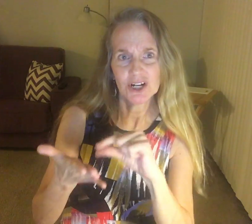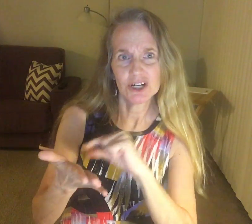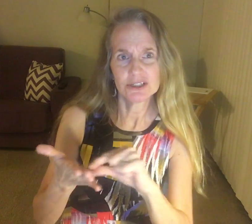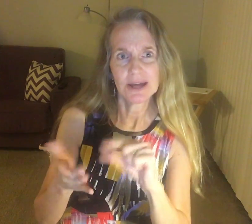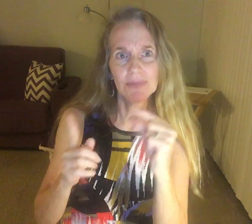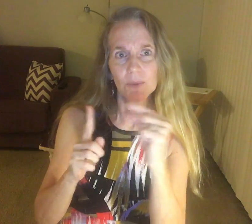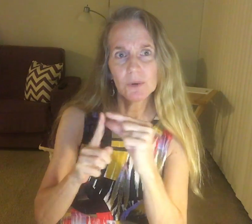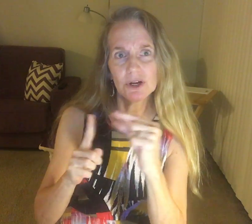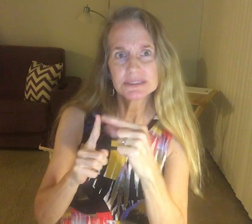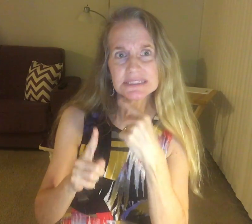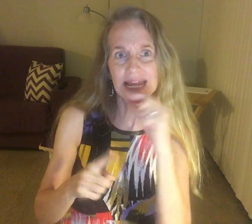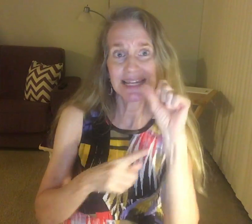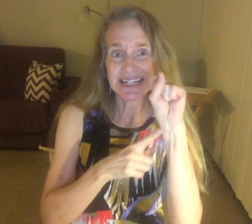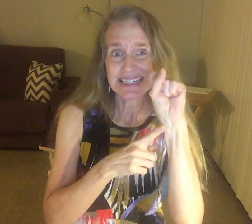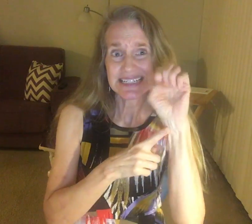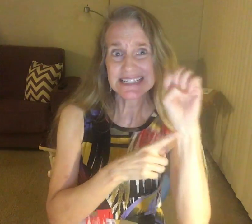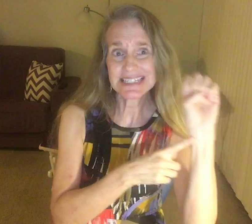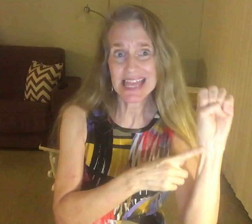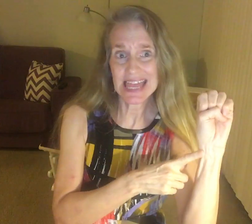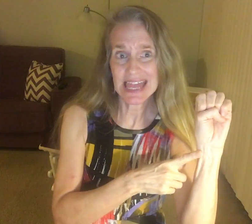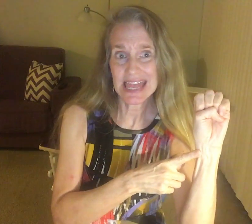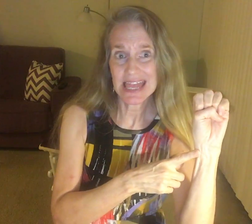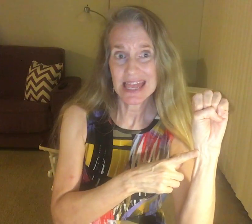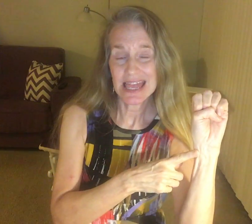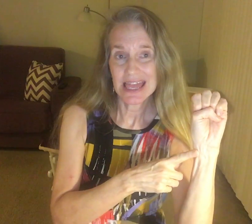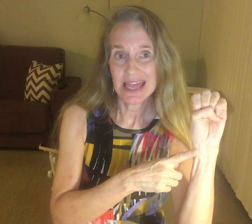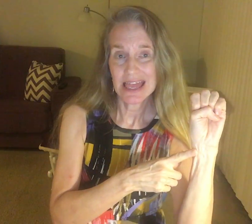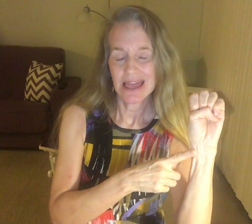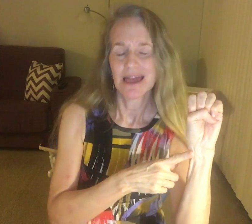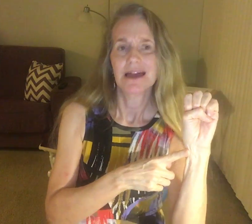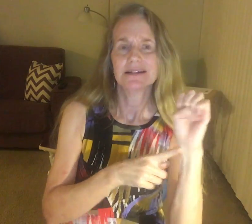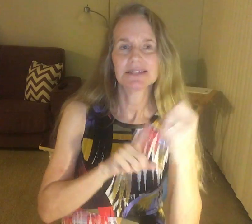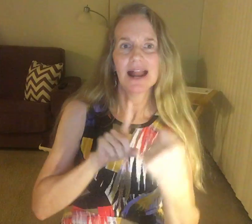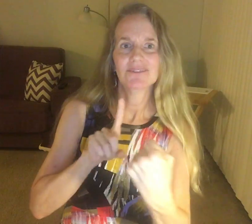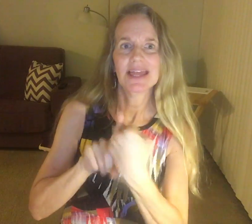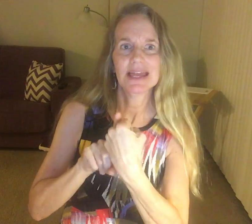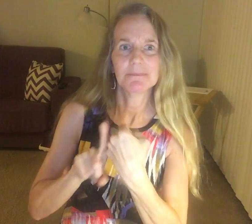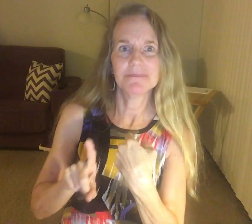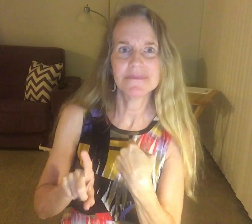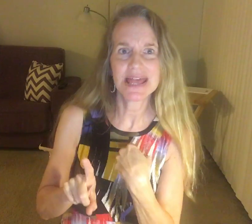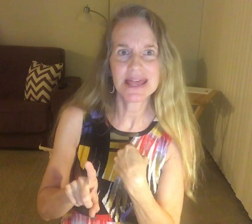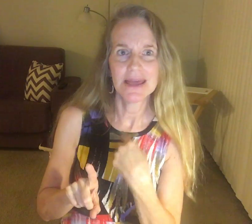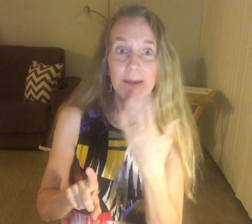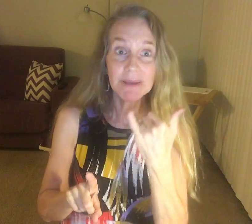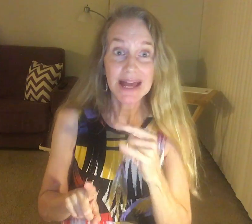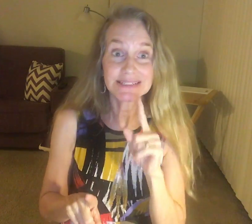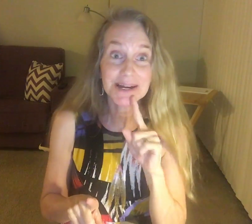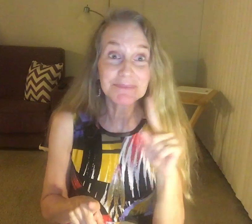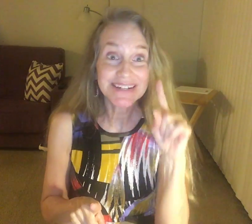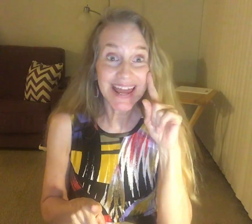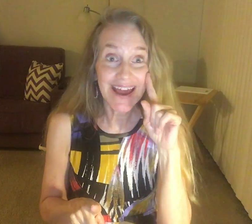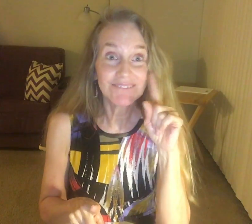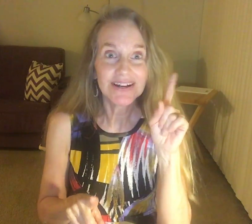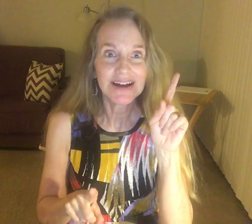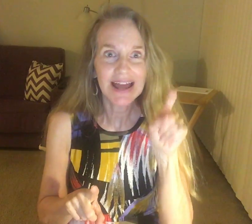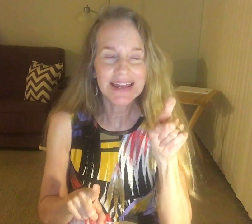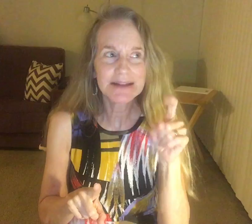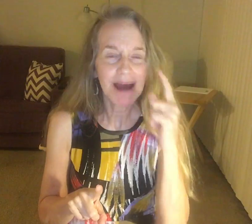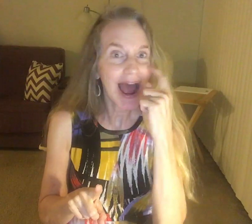heard of the Lord saying, See. Come here to me, because after that, I need my